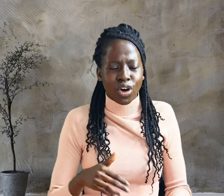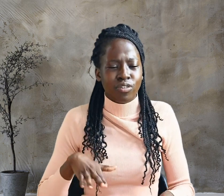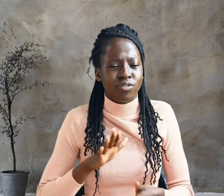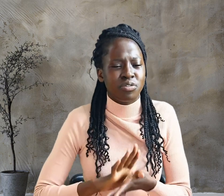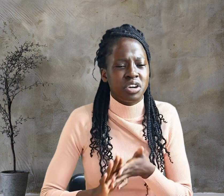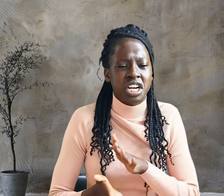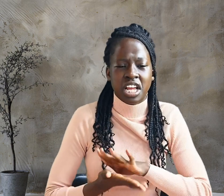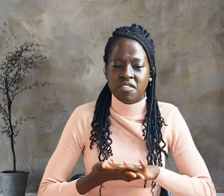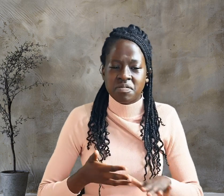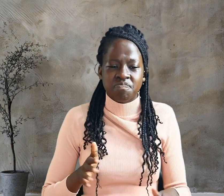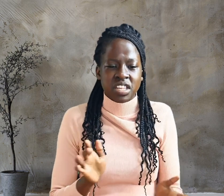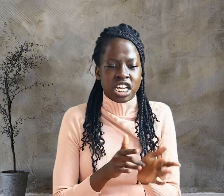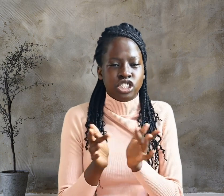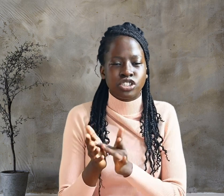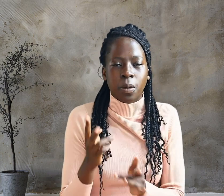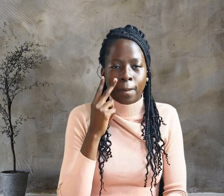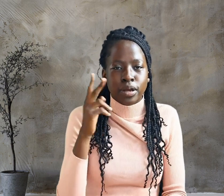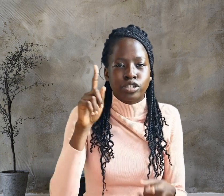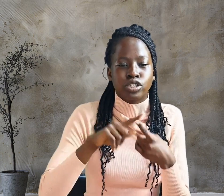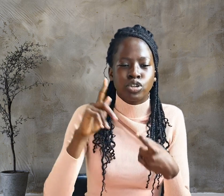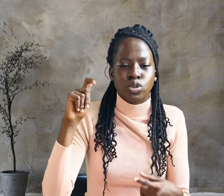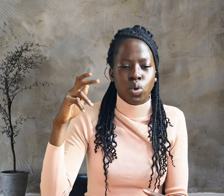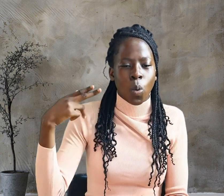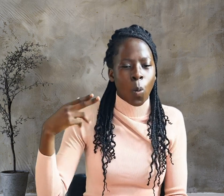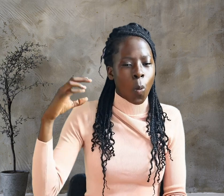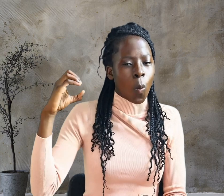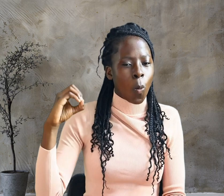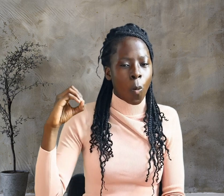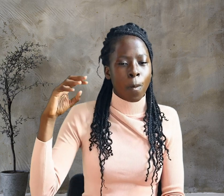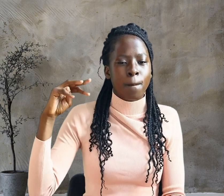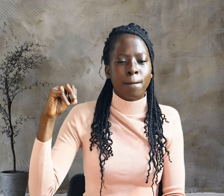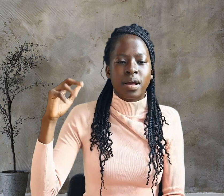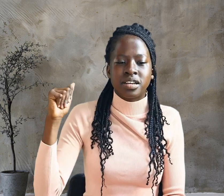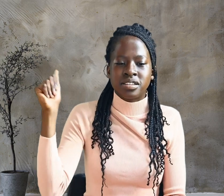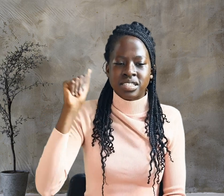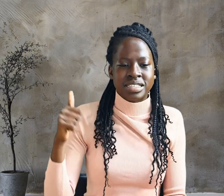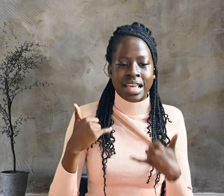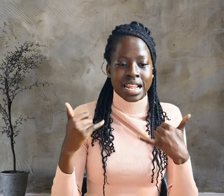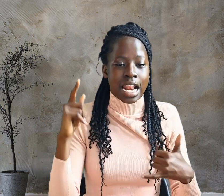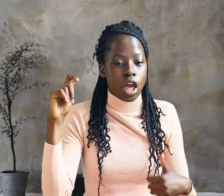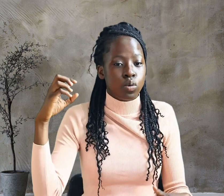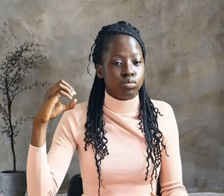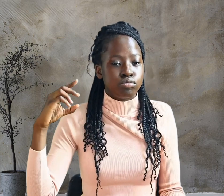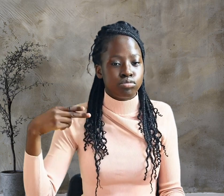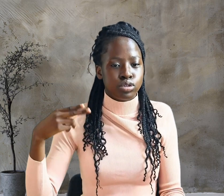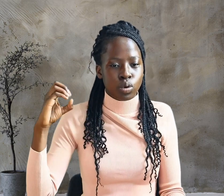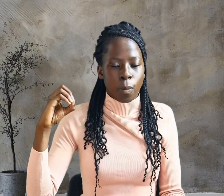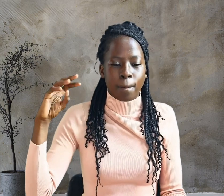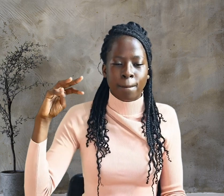Jesus appears to Thomas. Now Thomas, one of the twelve,